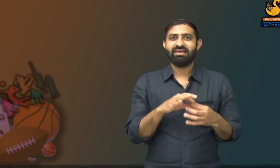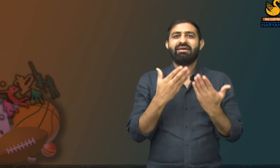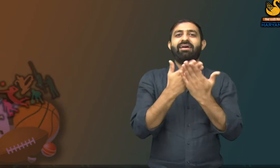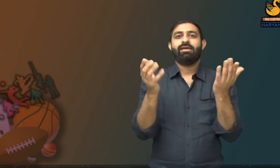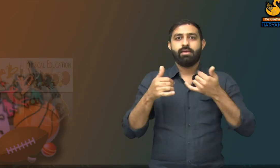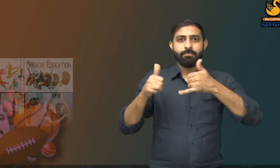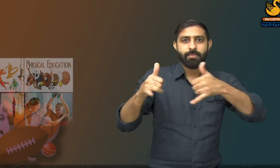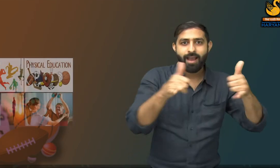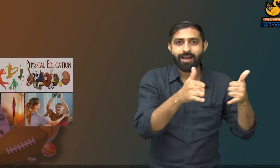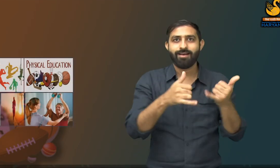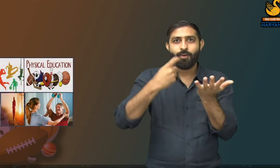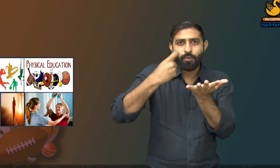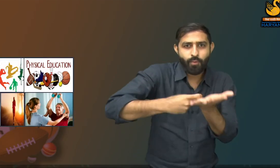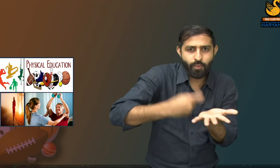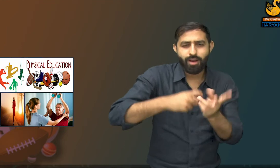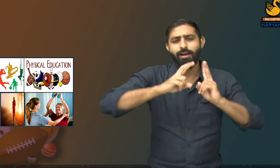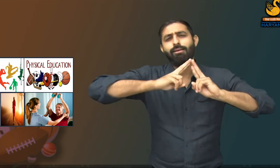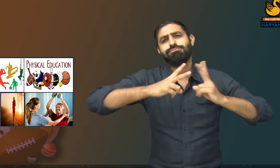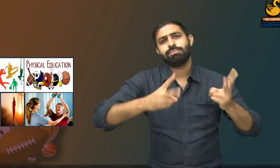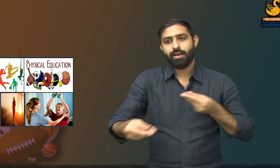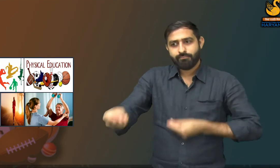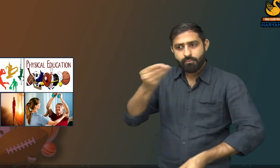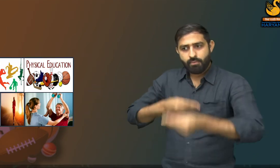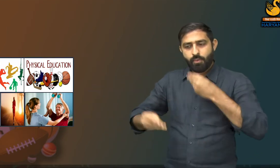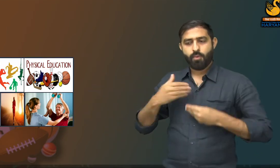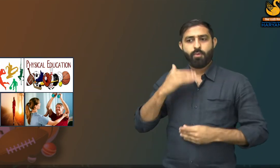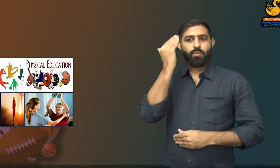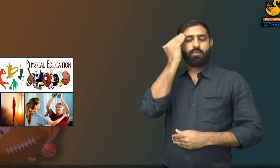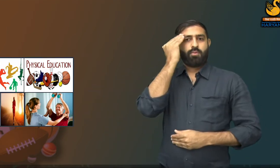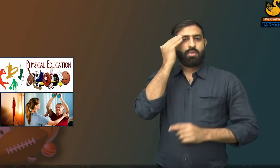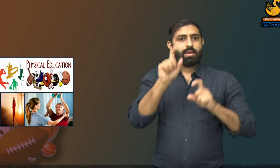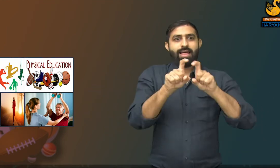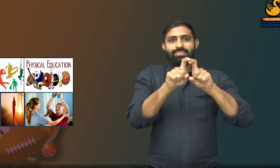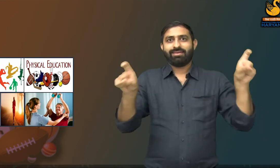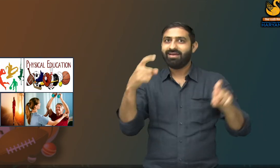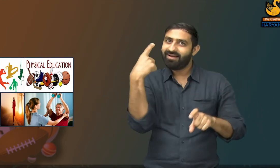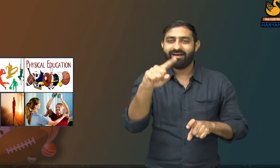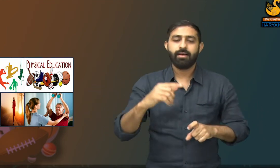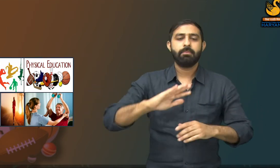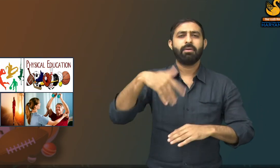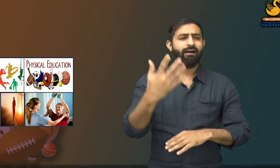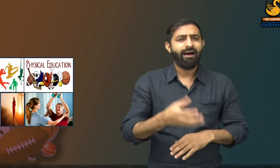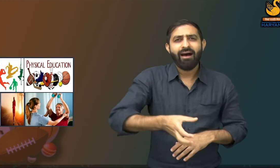In different training sessions players learn all the rules and regulation of their sport.